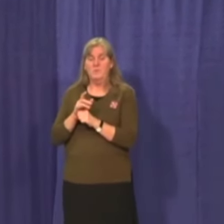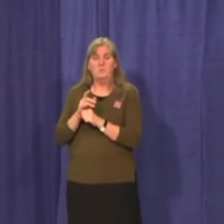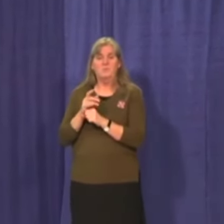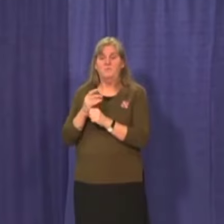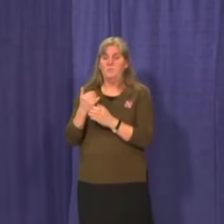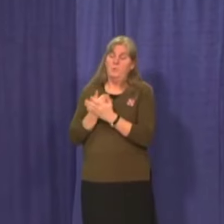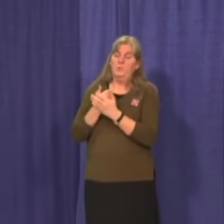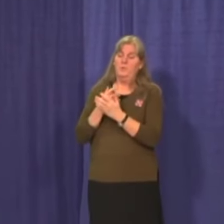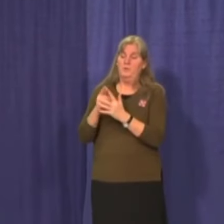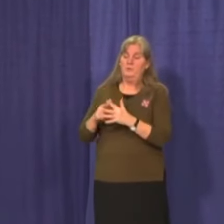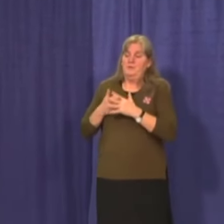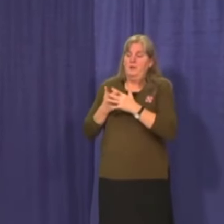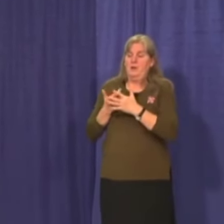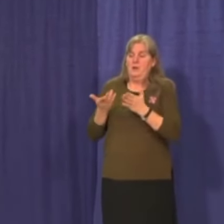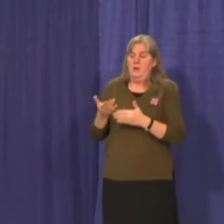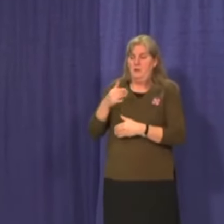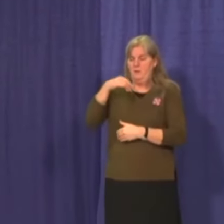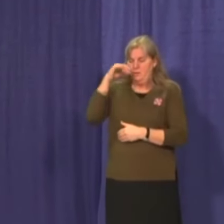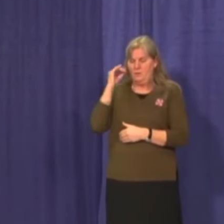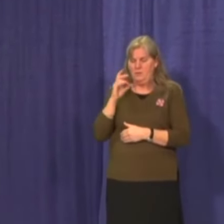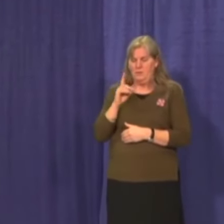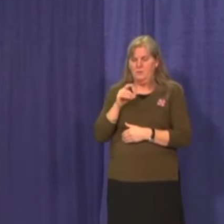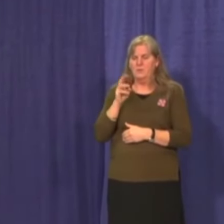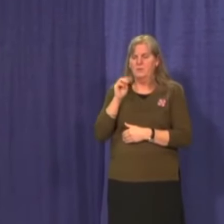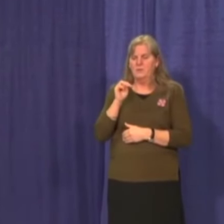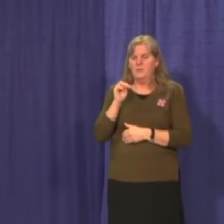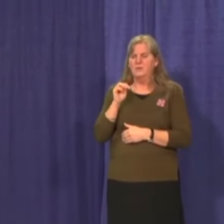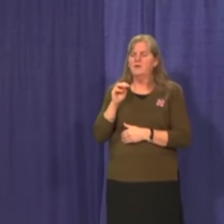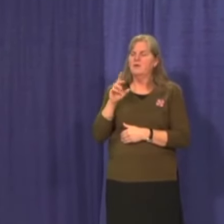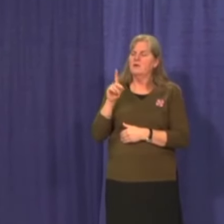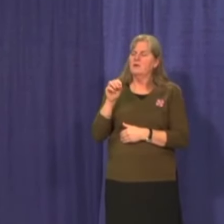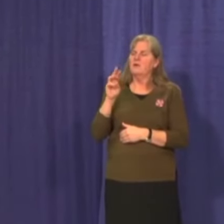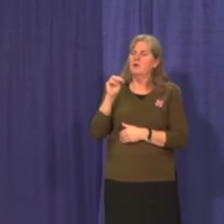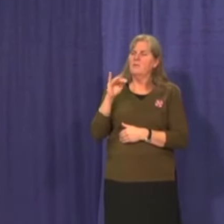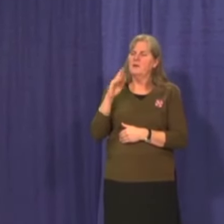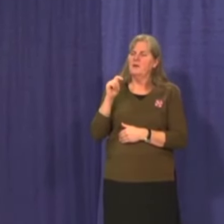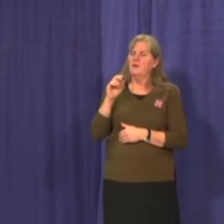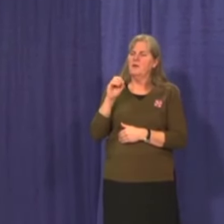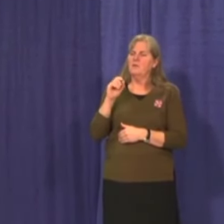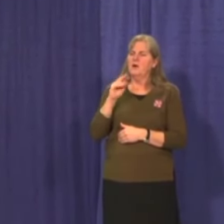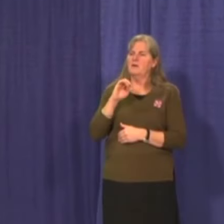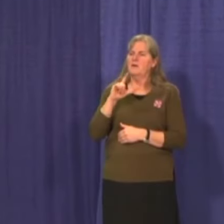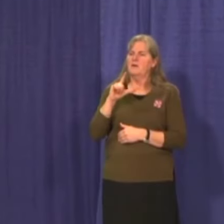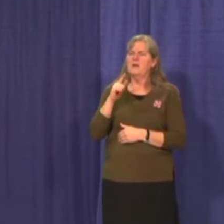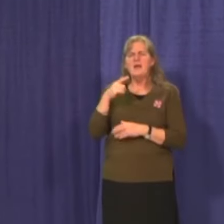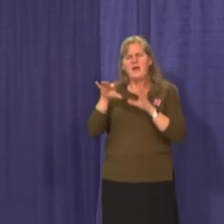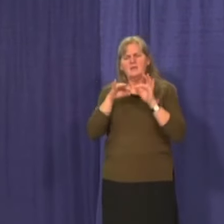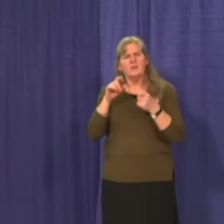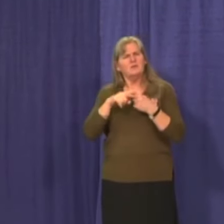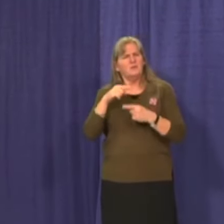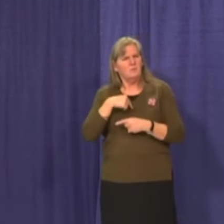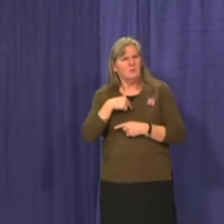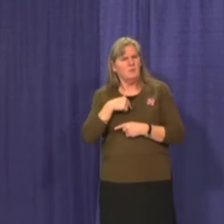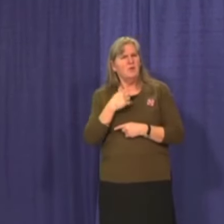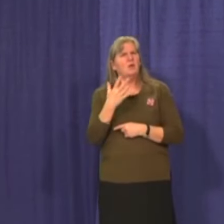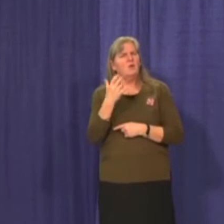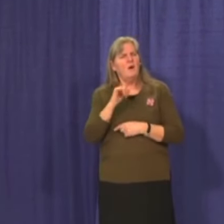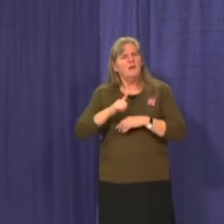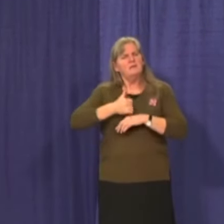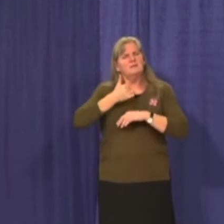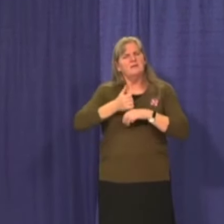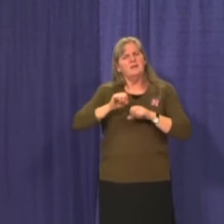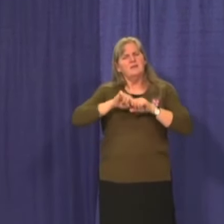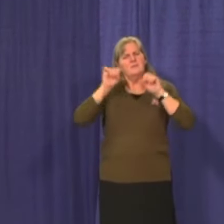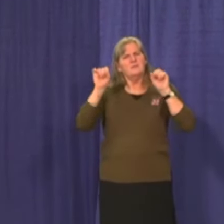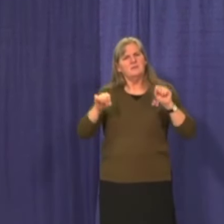the territory, uh, Dermot O'Donovan, the person who's heading up our emergency response, he explained to me that you want to set up systems